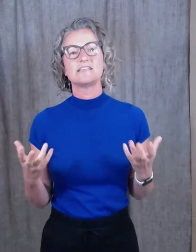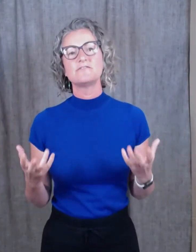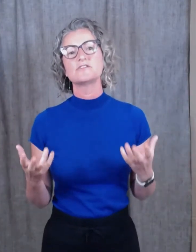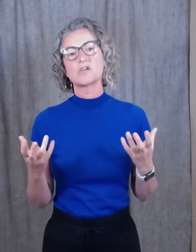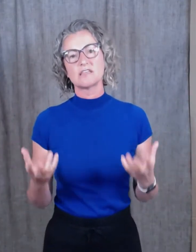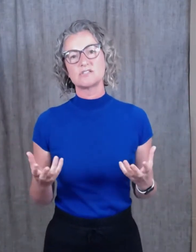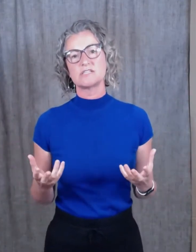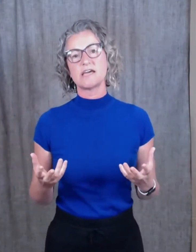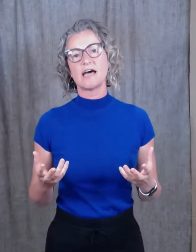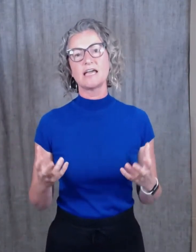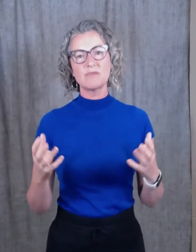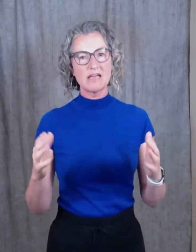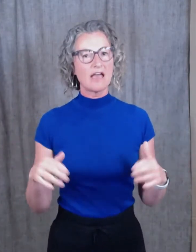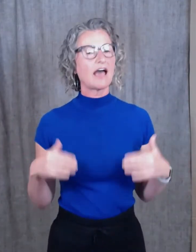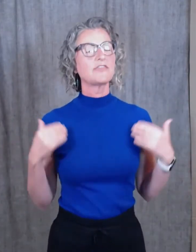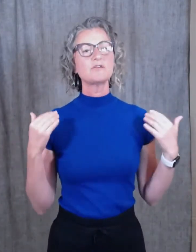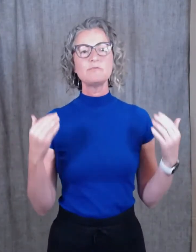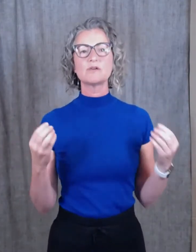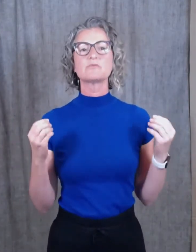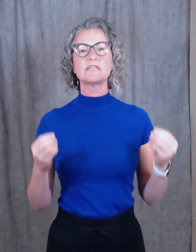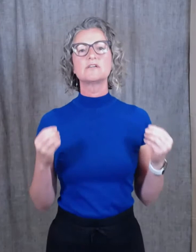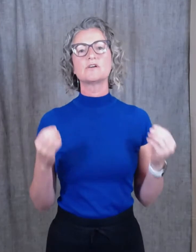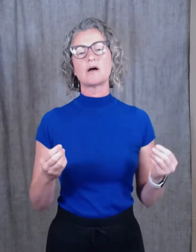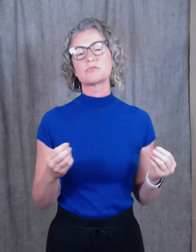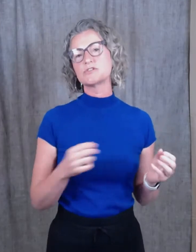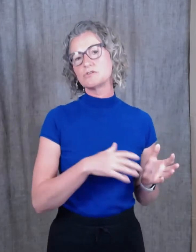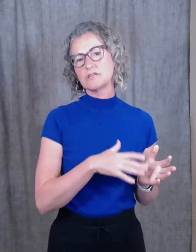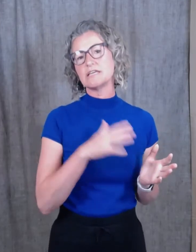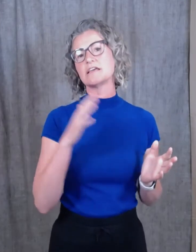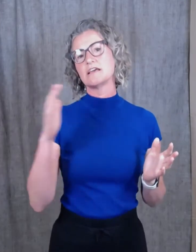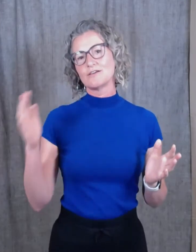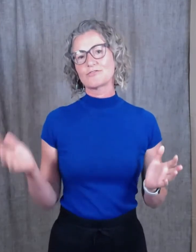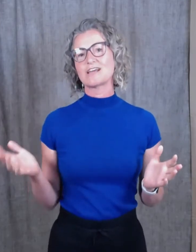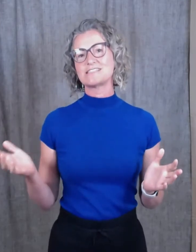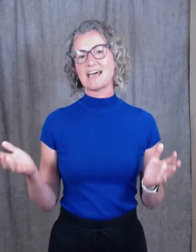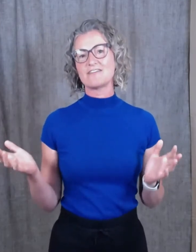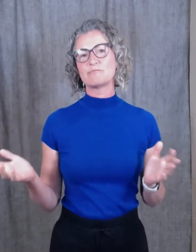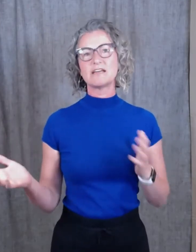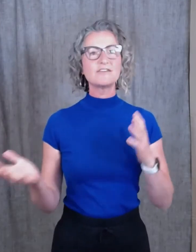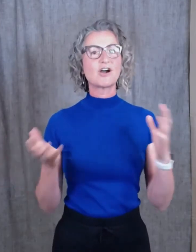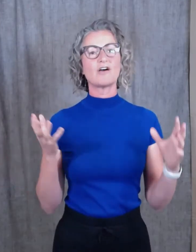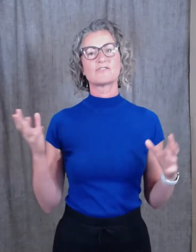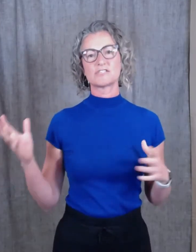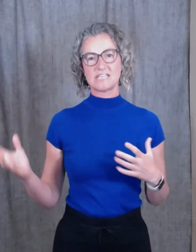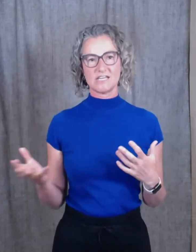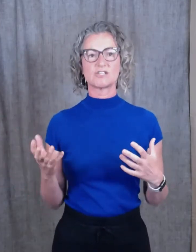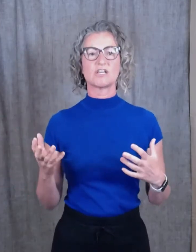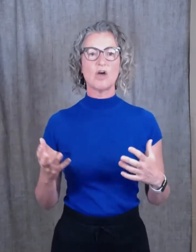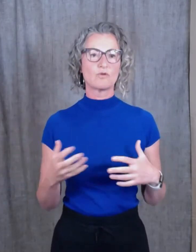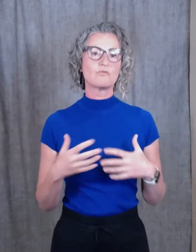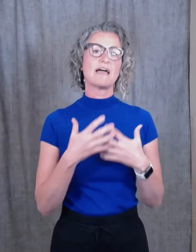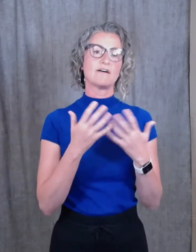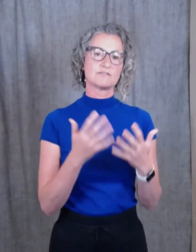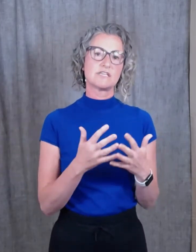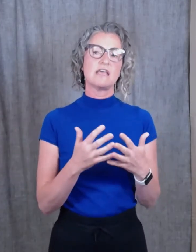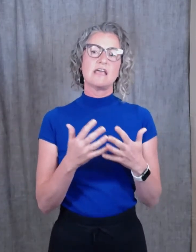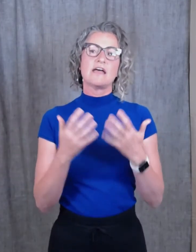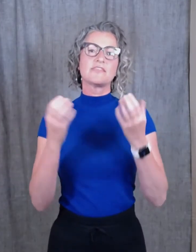challenging time, I thought it would be a really good opportunity for us to have a bit of a conversation around the